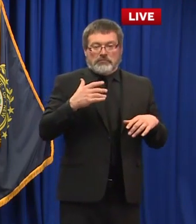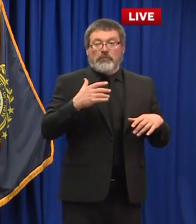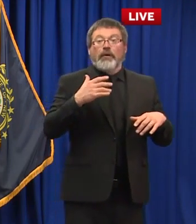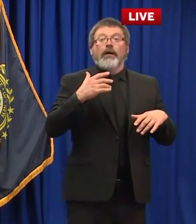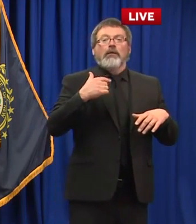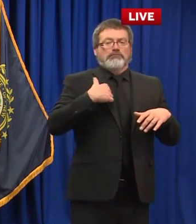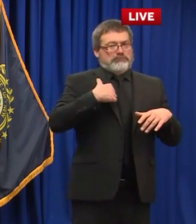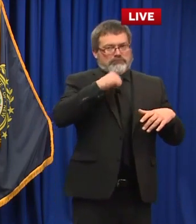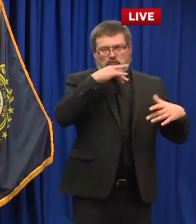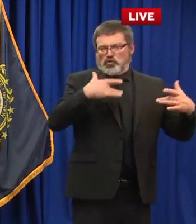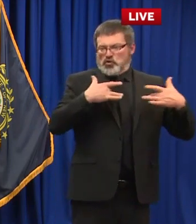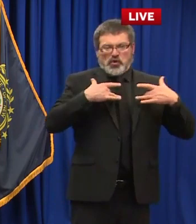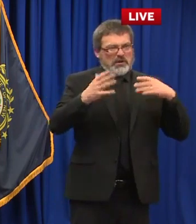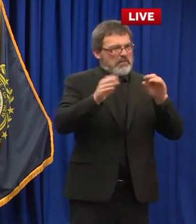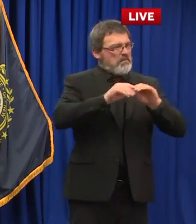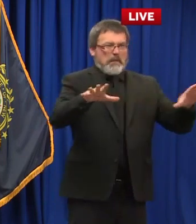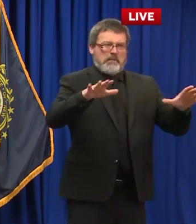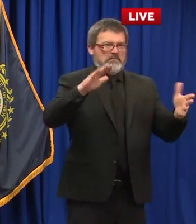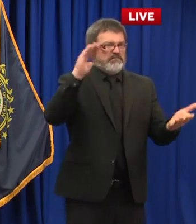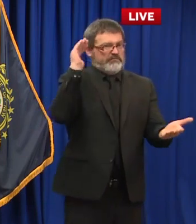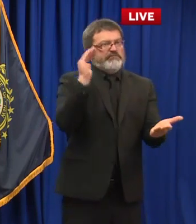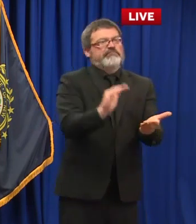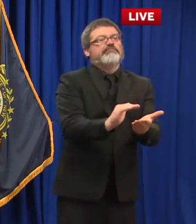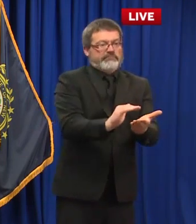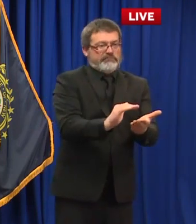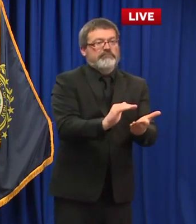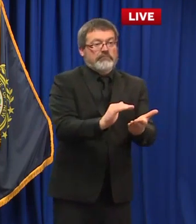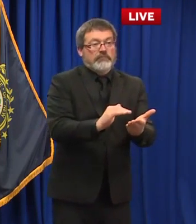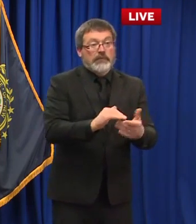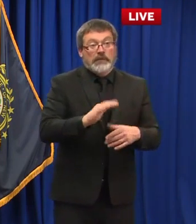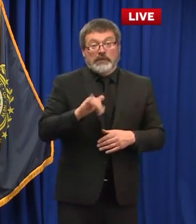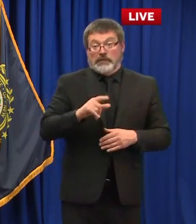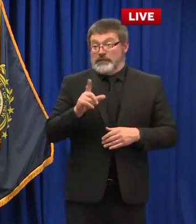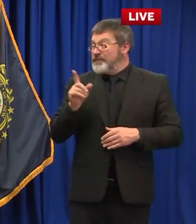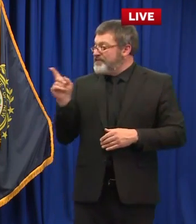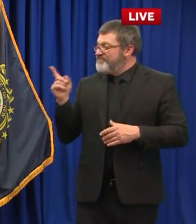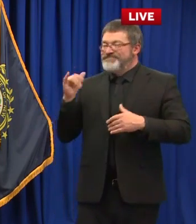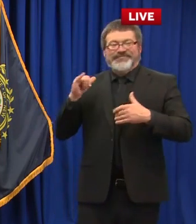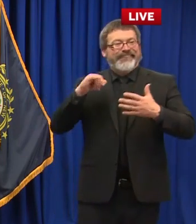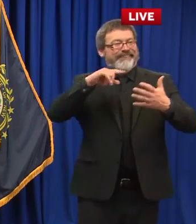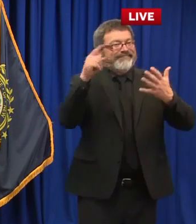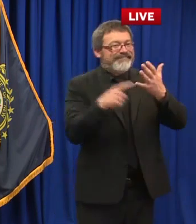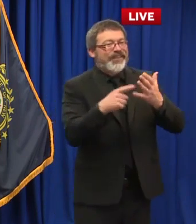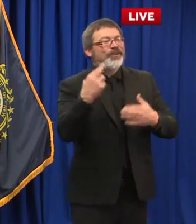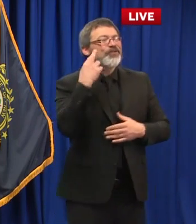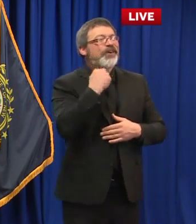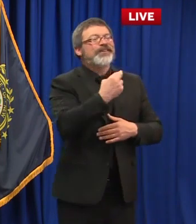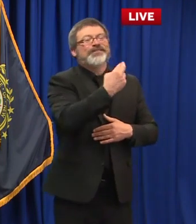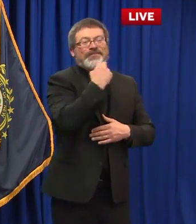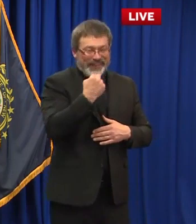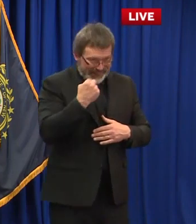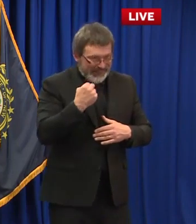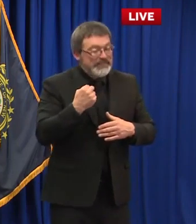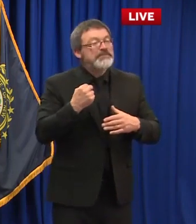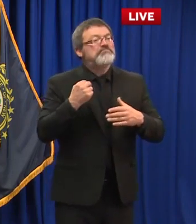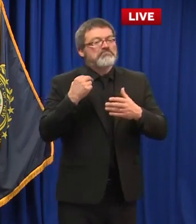Also restaurants a lot of folks know that we took the step to open outdoor dining approximately two or three weeks ago